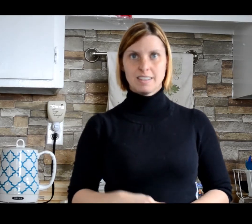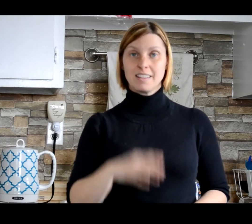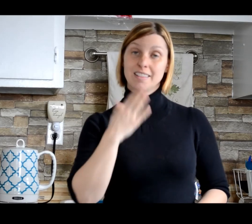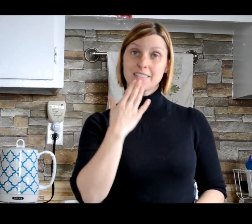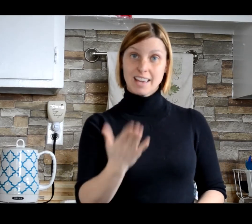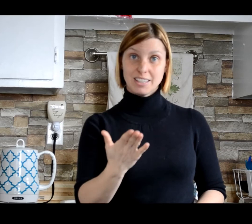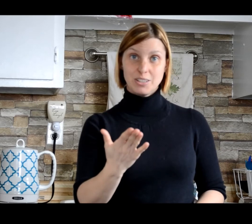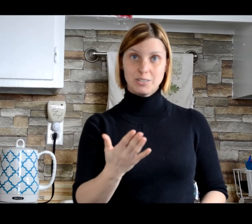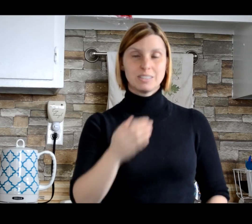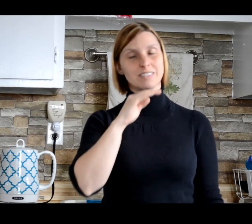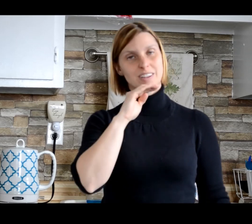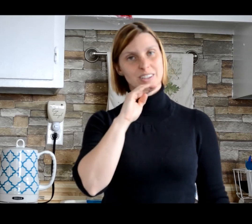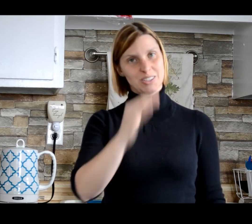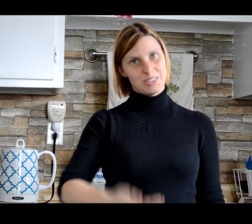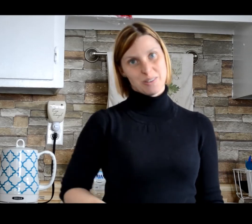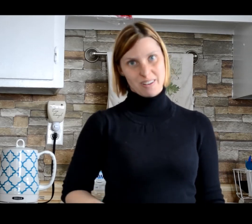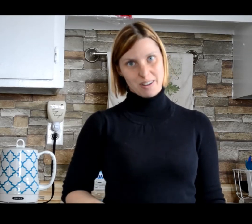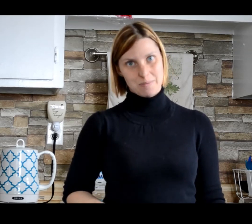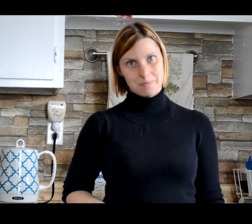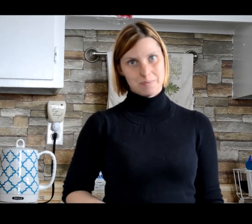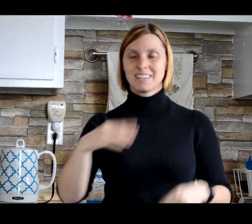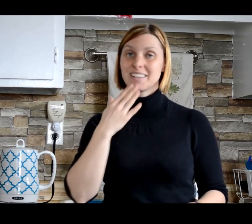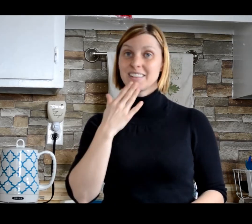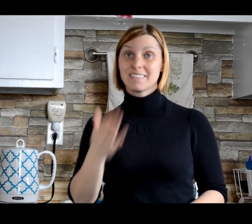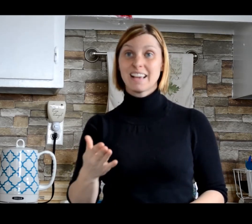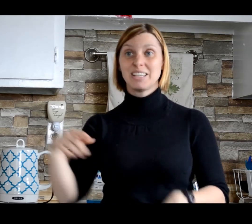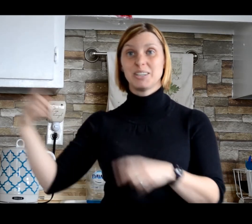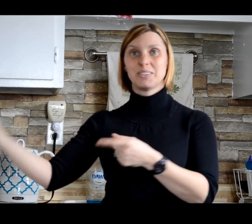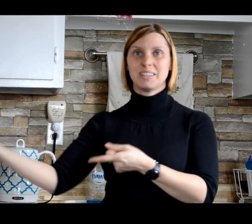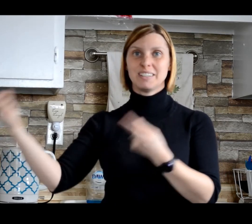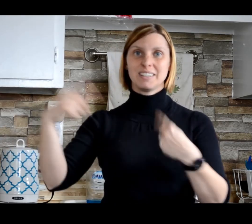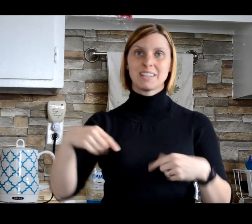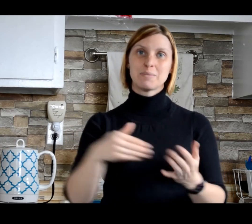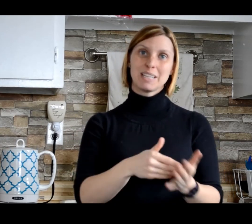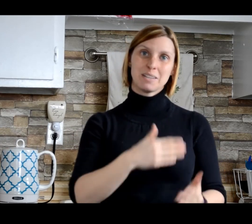Thank you. You're welcome. Thank you. Come again, please.